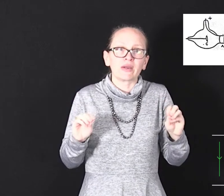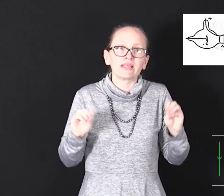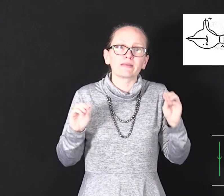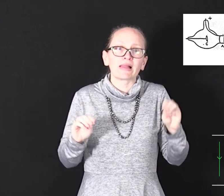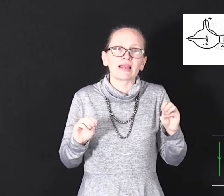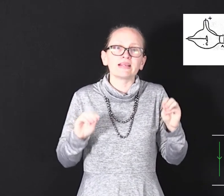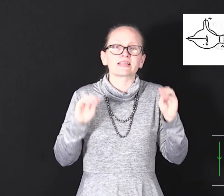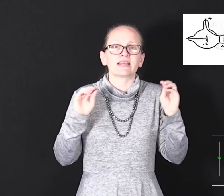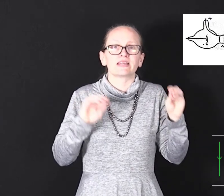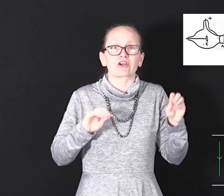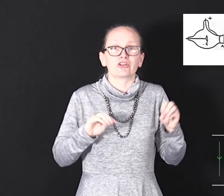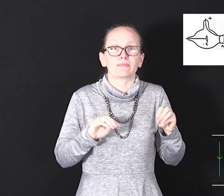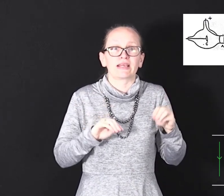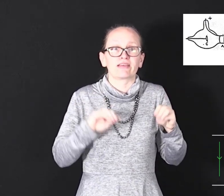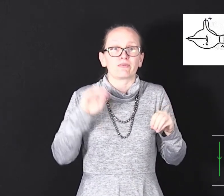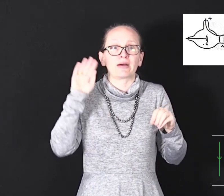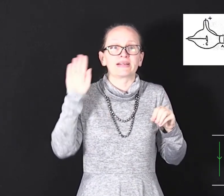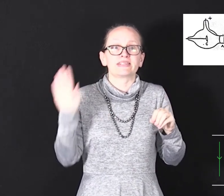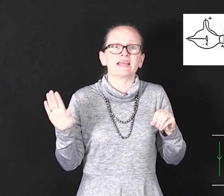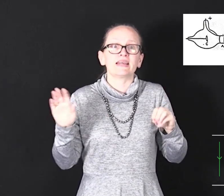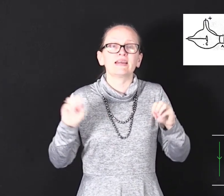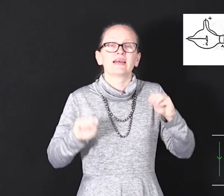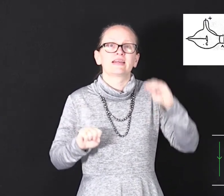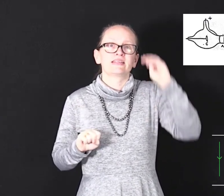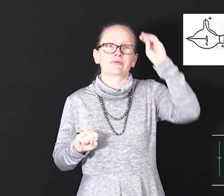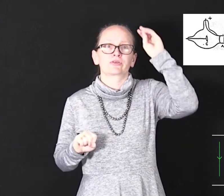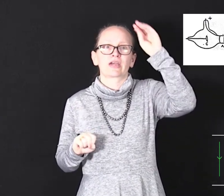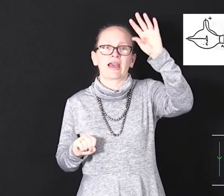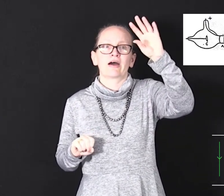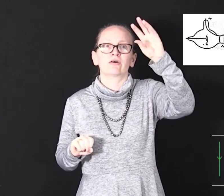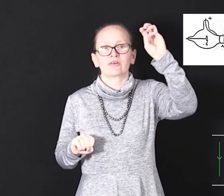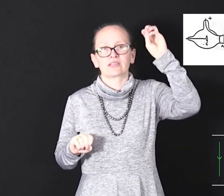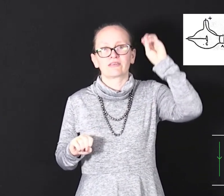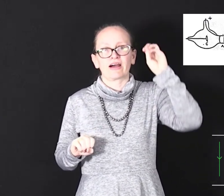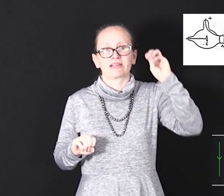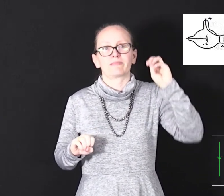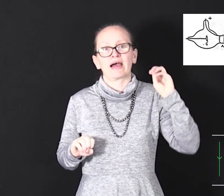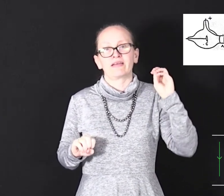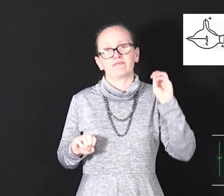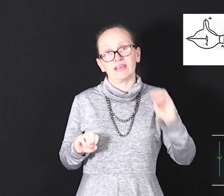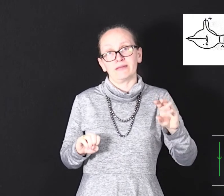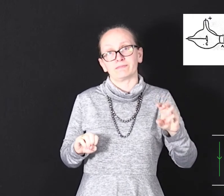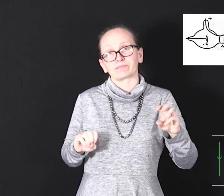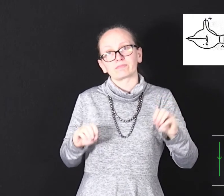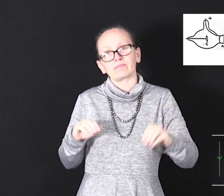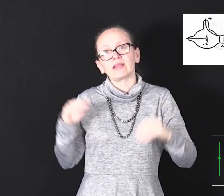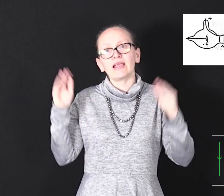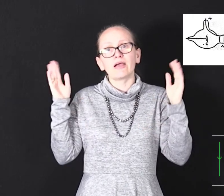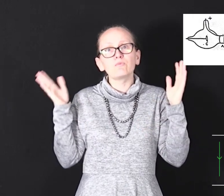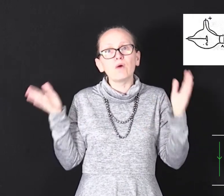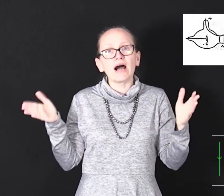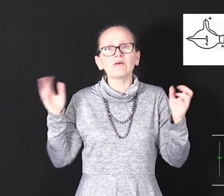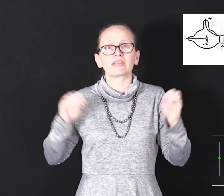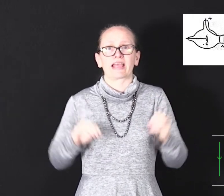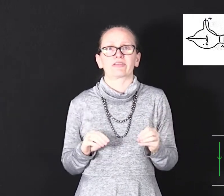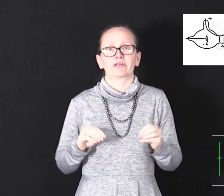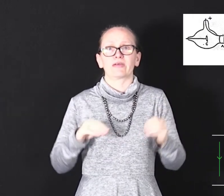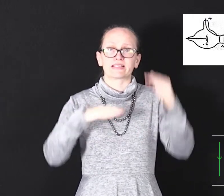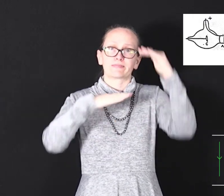the plates is going to be given by T is equal to L divided by V. And while the cathode rays are